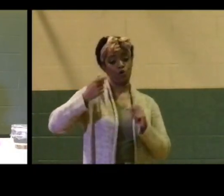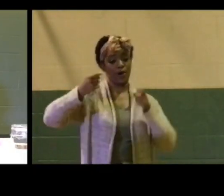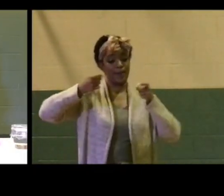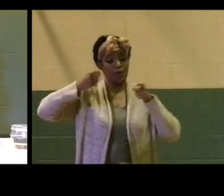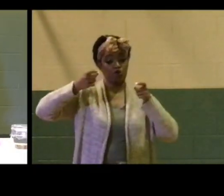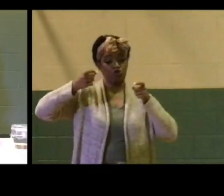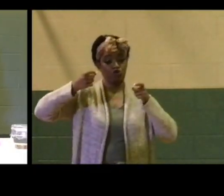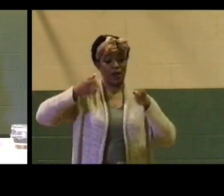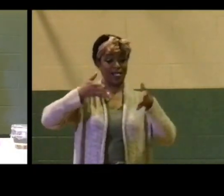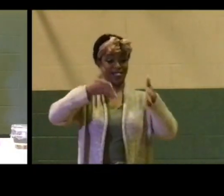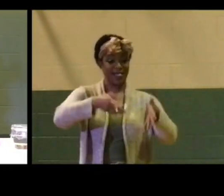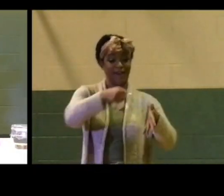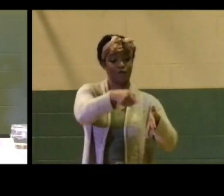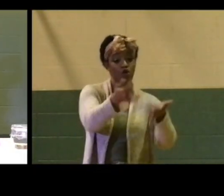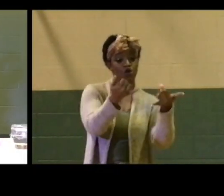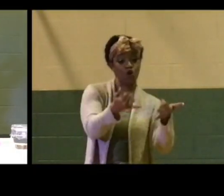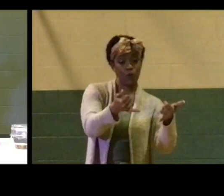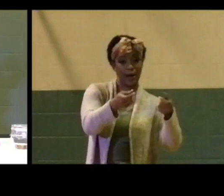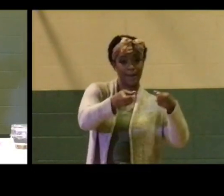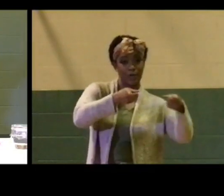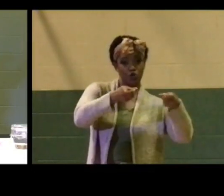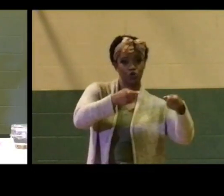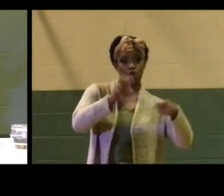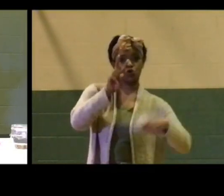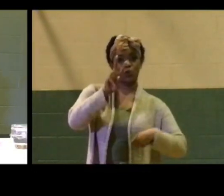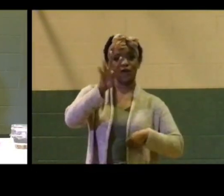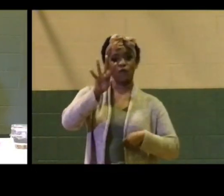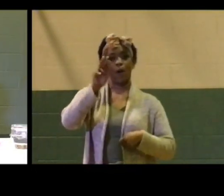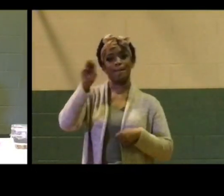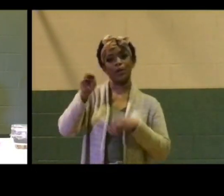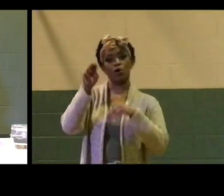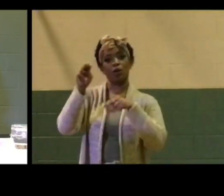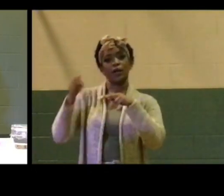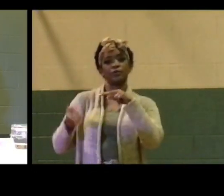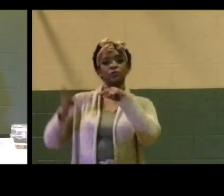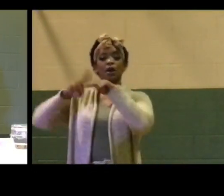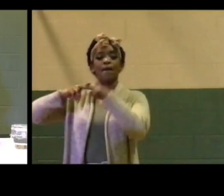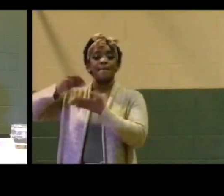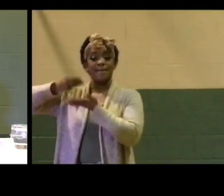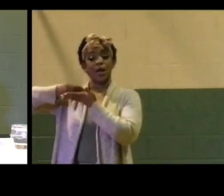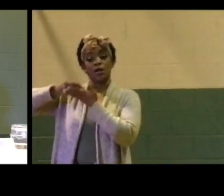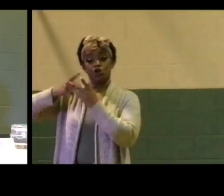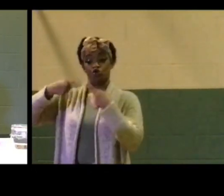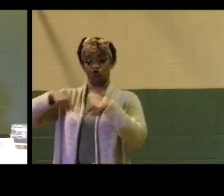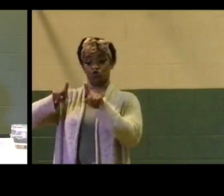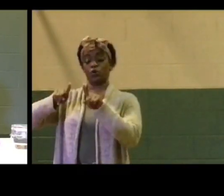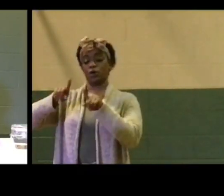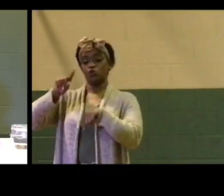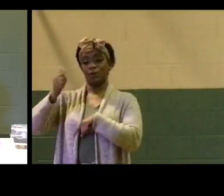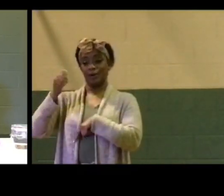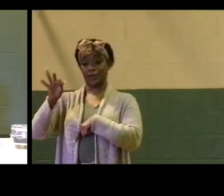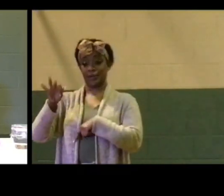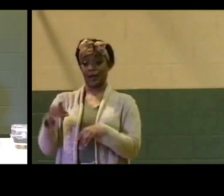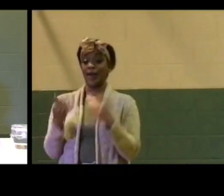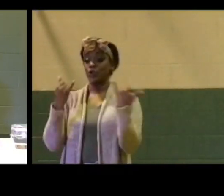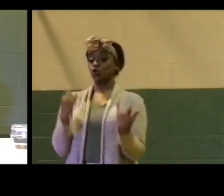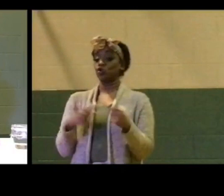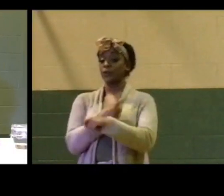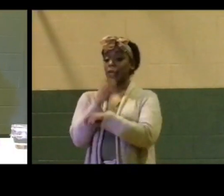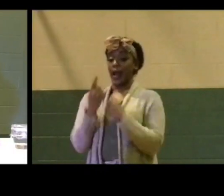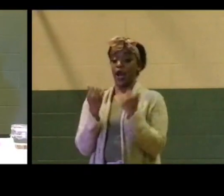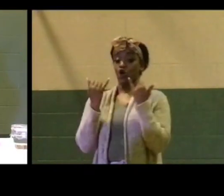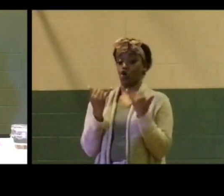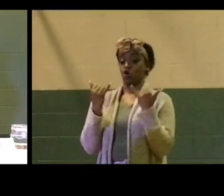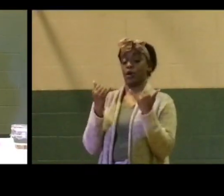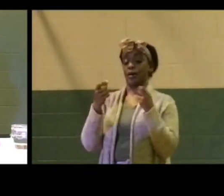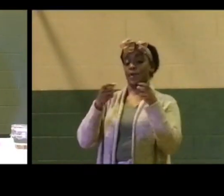the current administration a $24 million reserve during November of 2019. Today, the current administration projects a